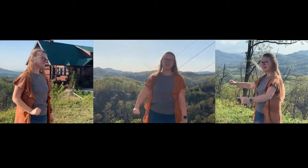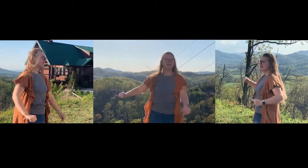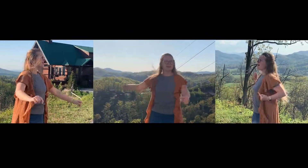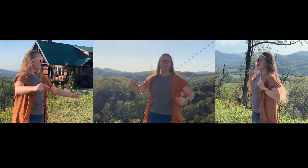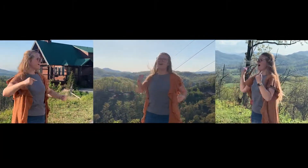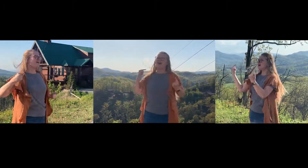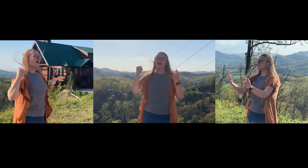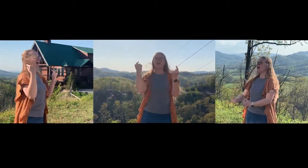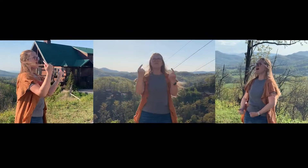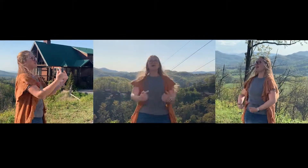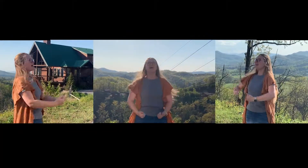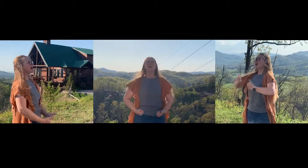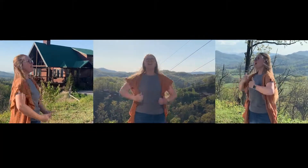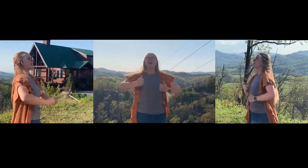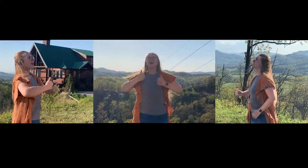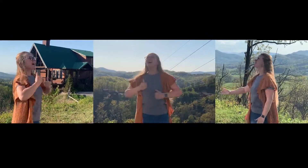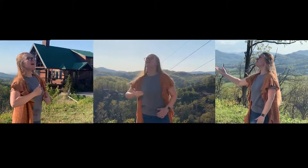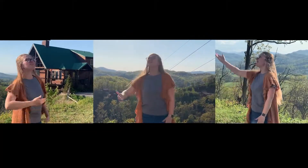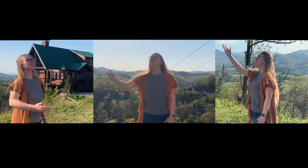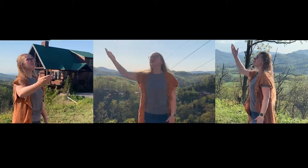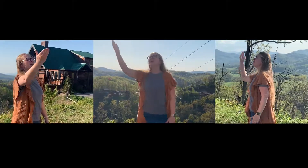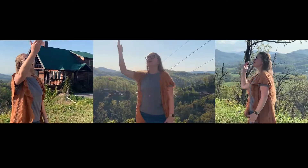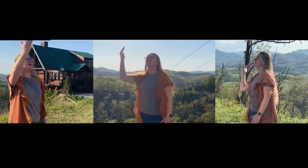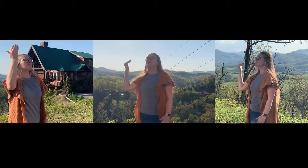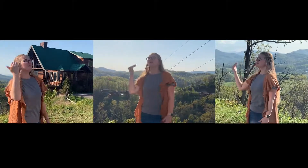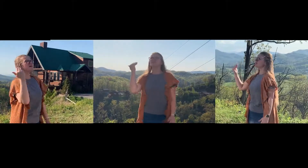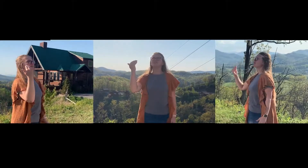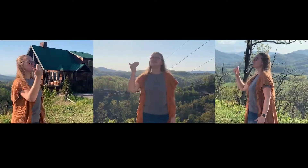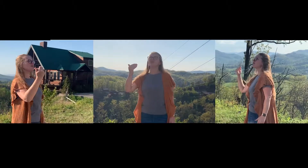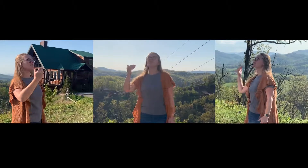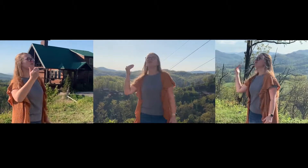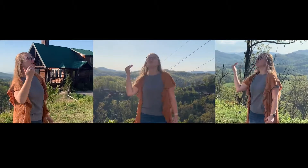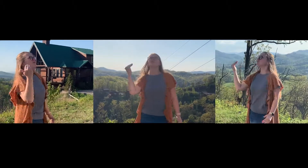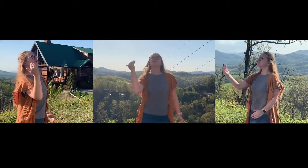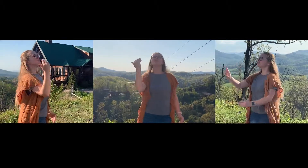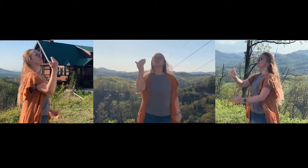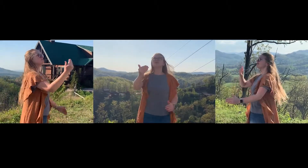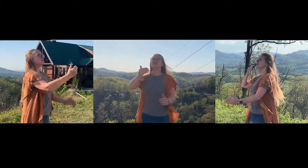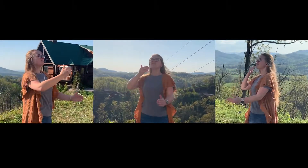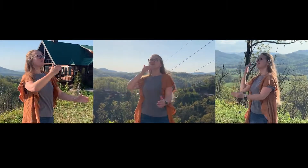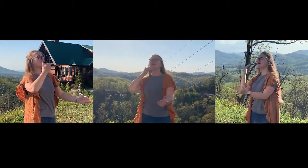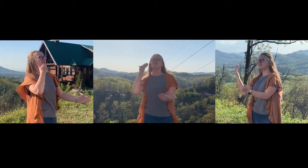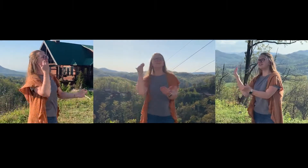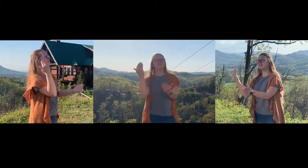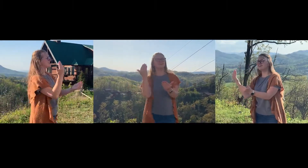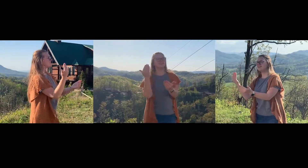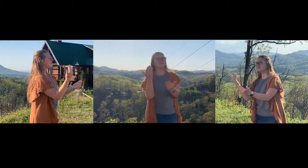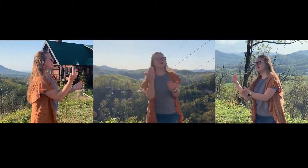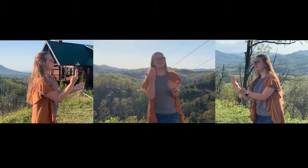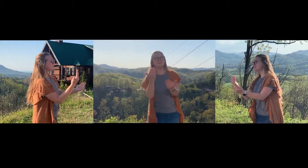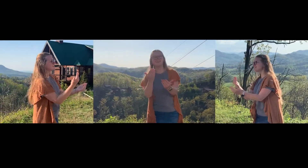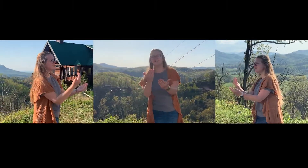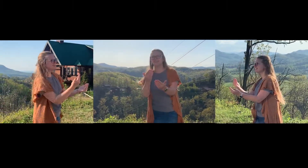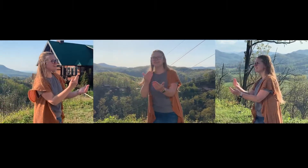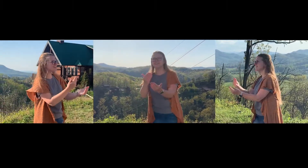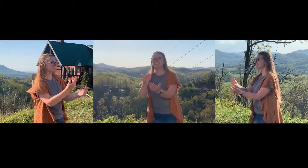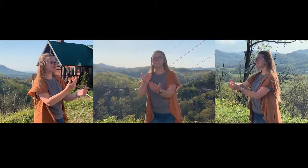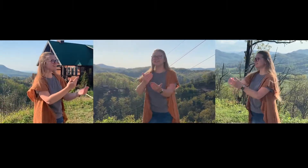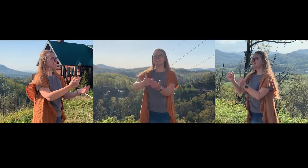All my life you have been so, so good So good with every